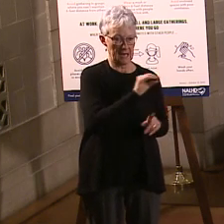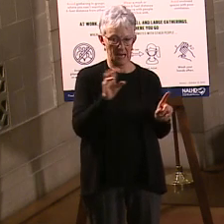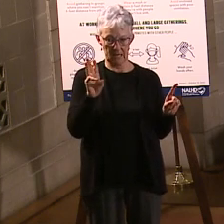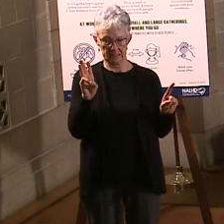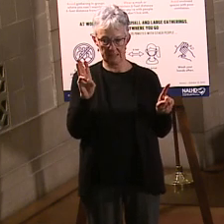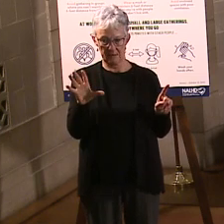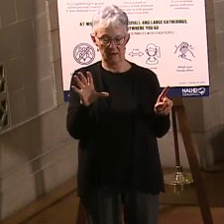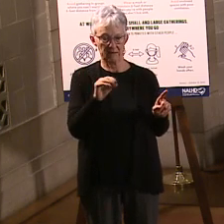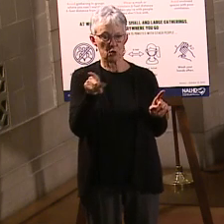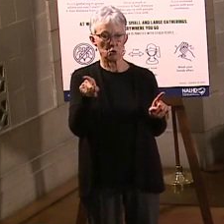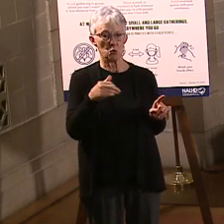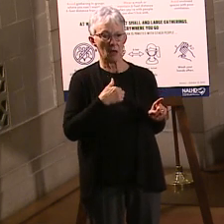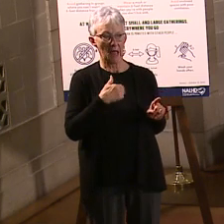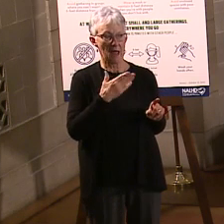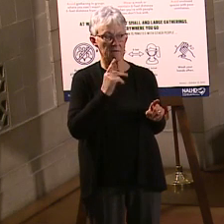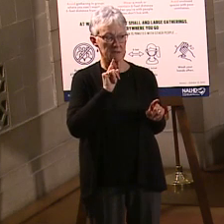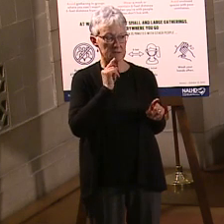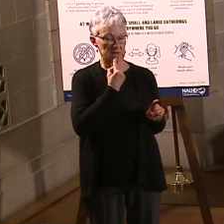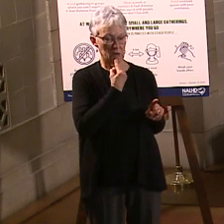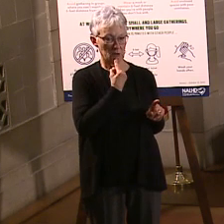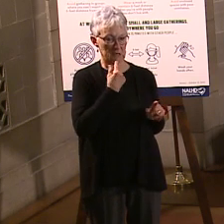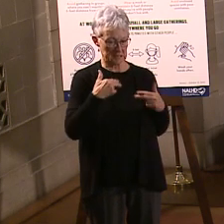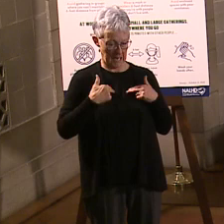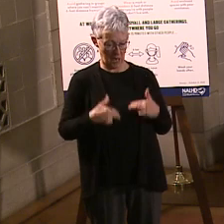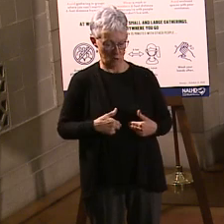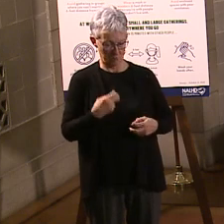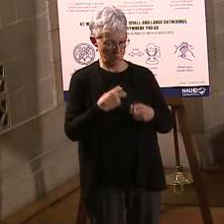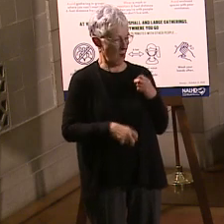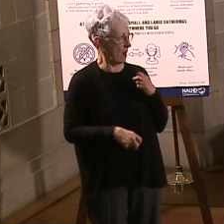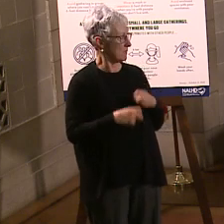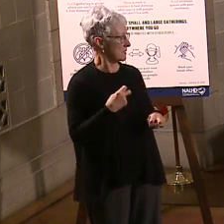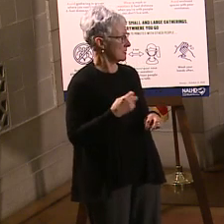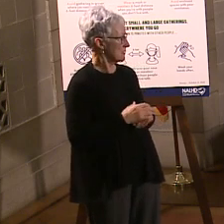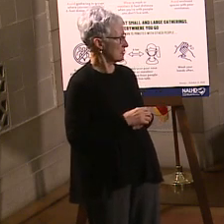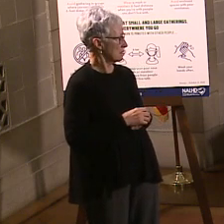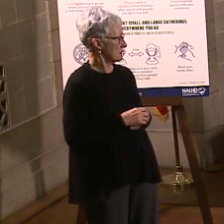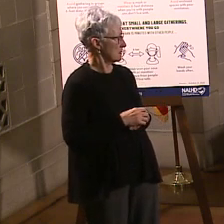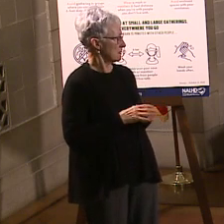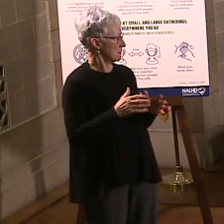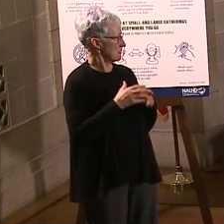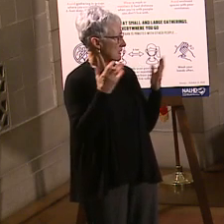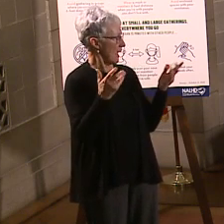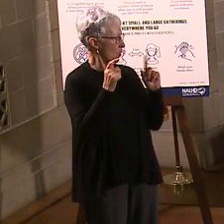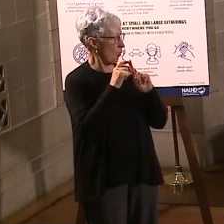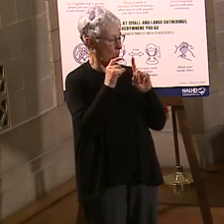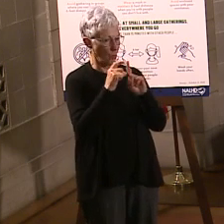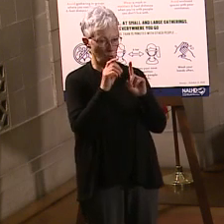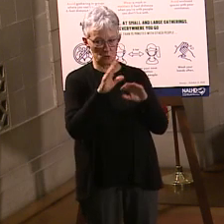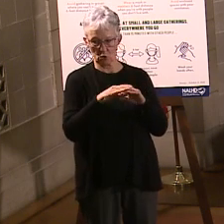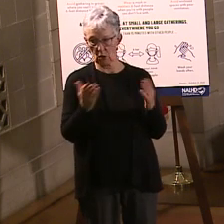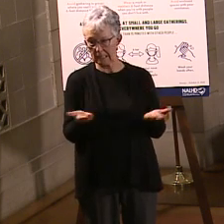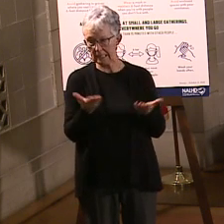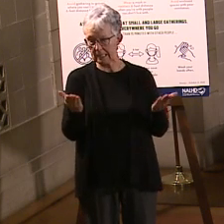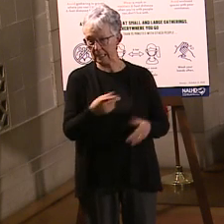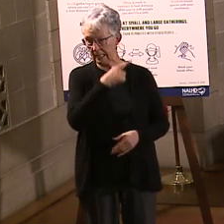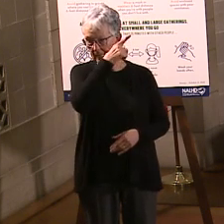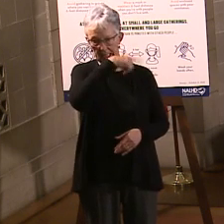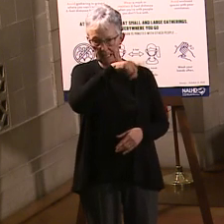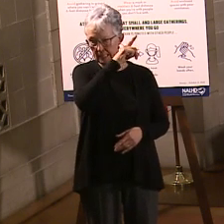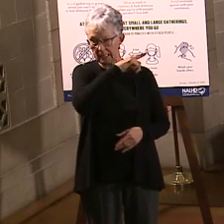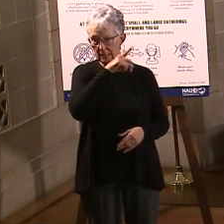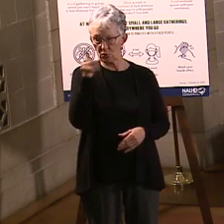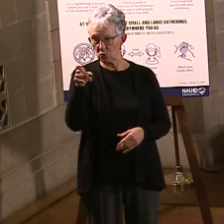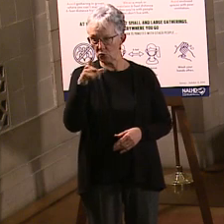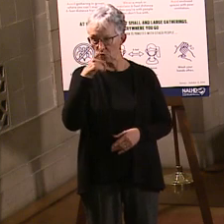have a serious health condition. And Ryan, if you would show that page, please. Now, there's a lot of words on here and I don't expect you to read them and memorize them very